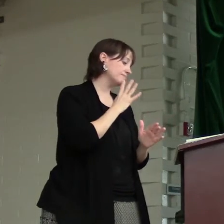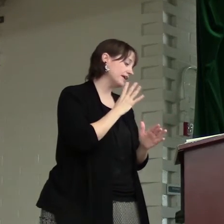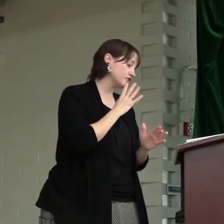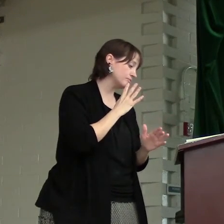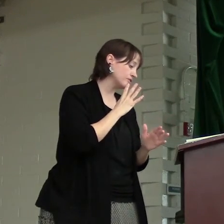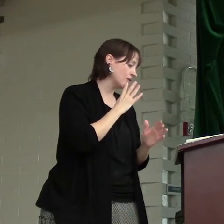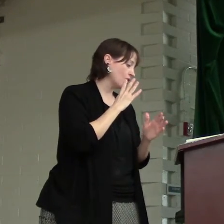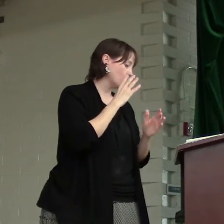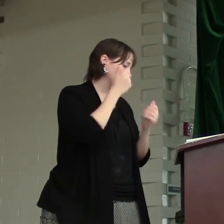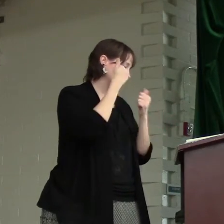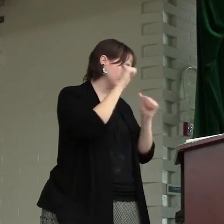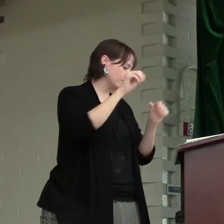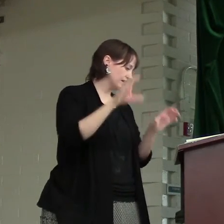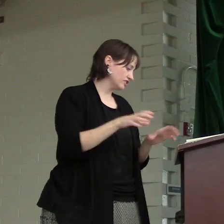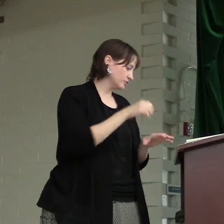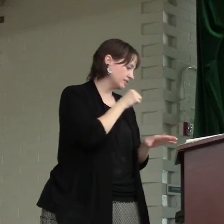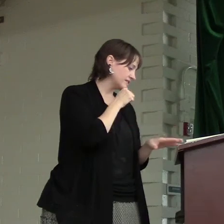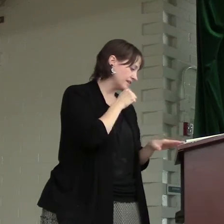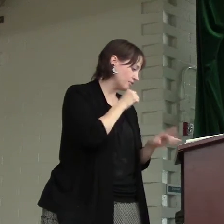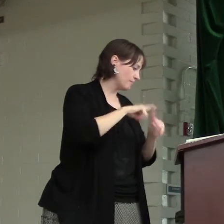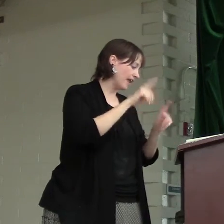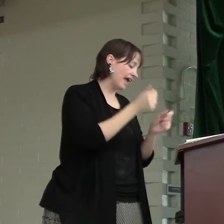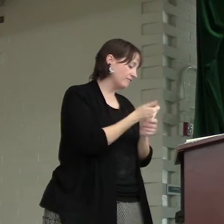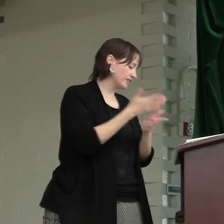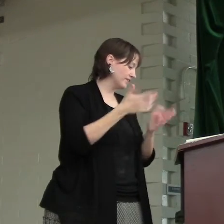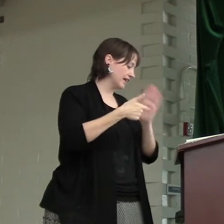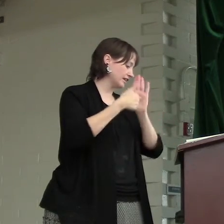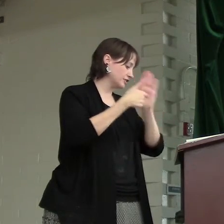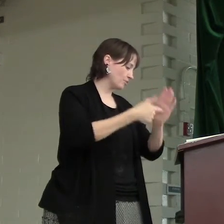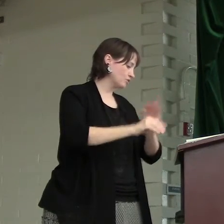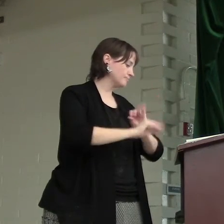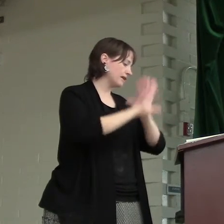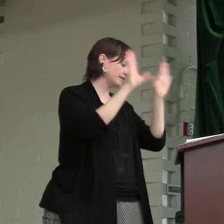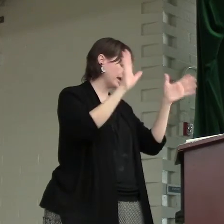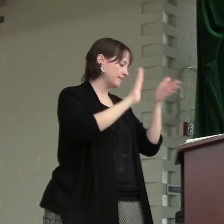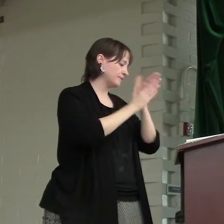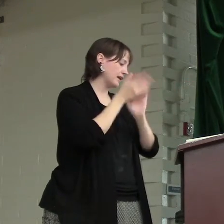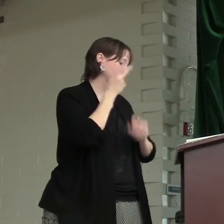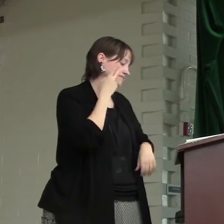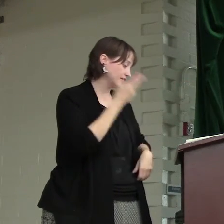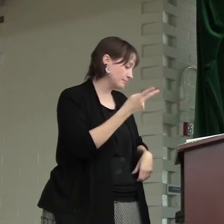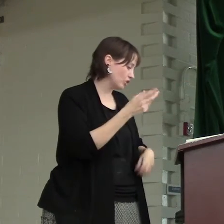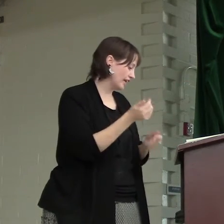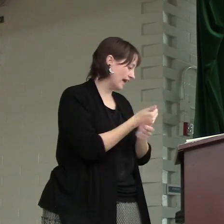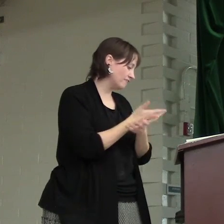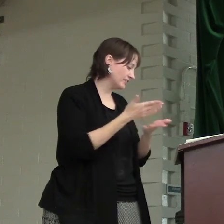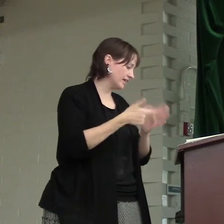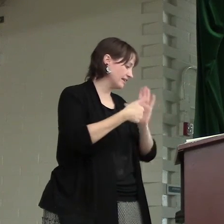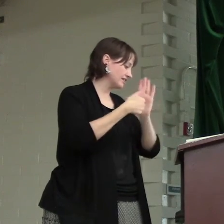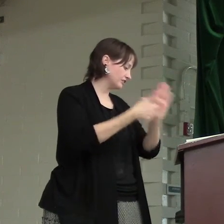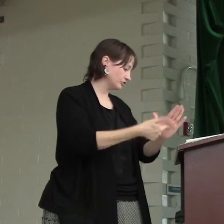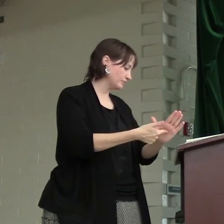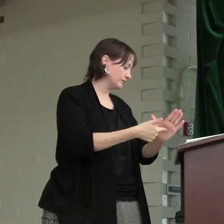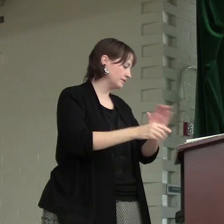mention what the disobedient do in secret, but everything exposed by the light becomes visible, and everything that is illuminated